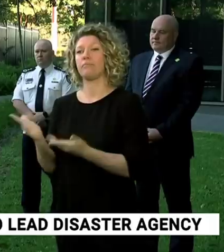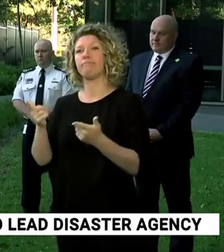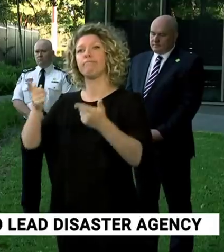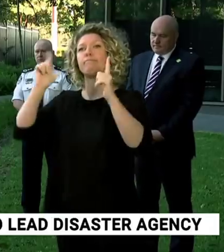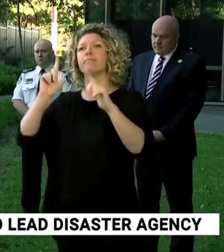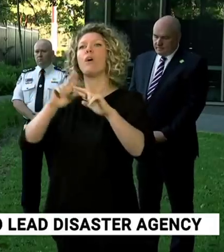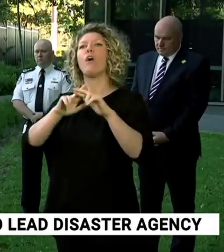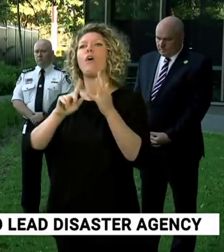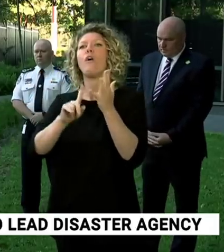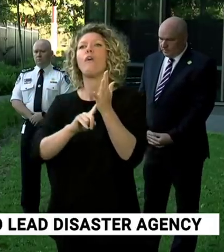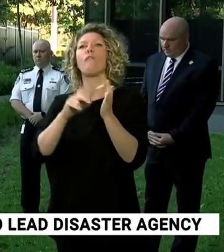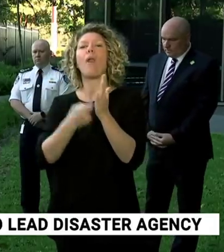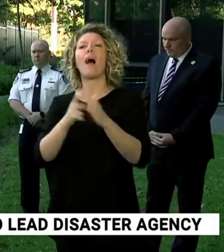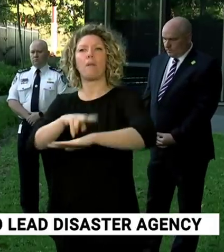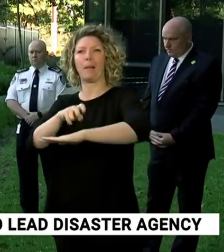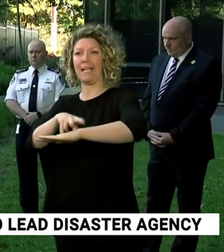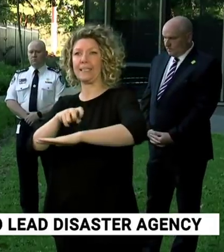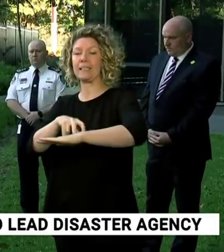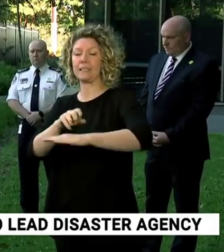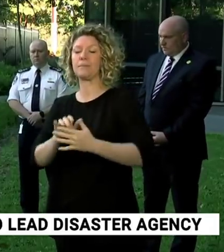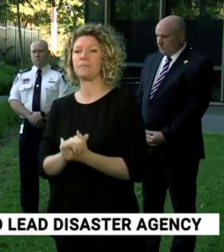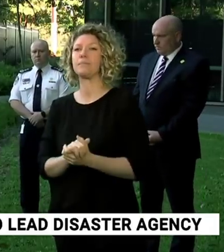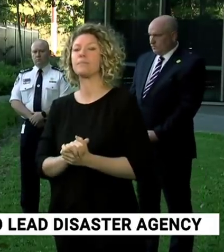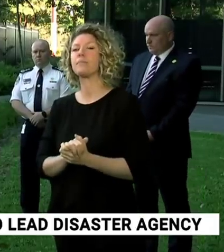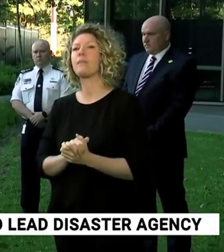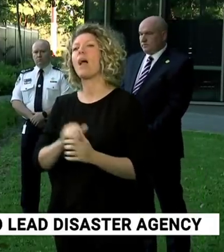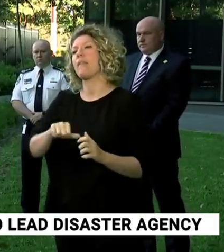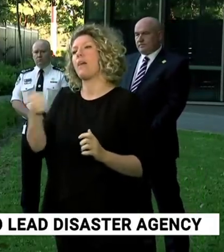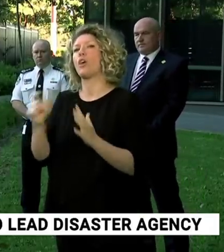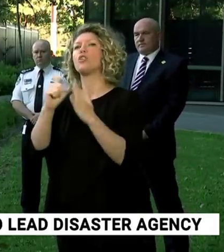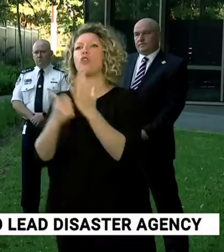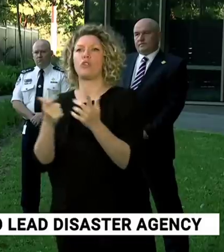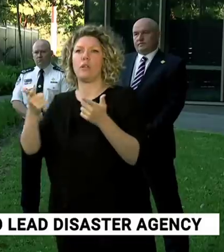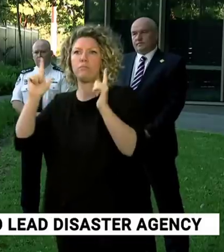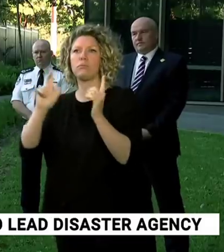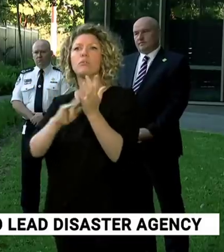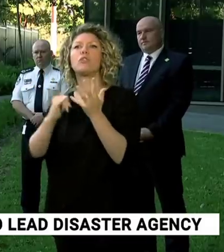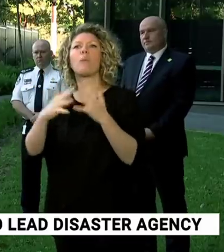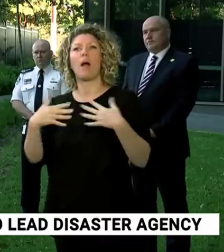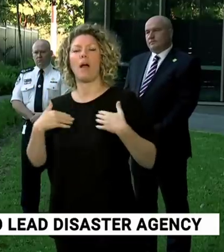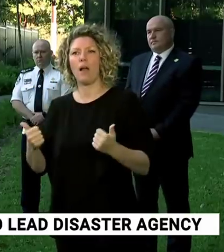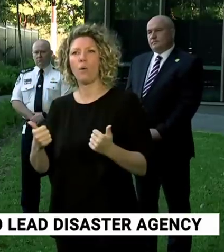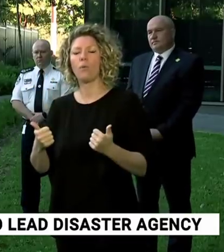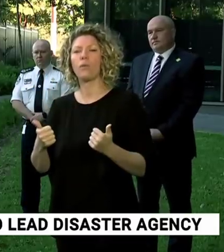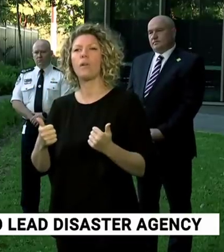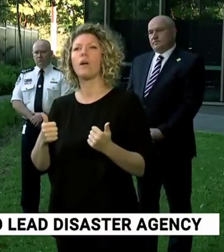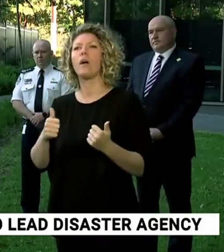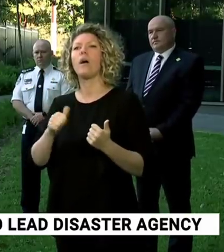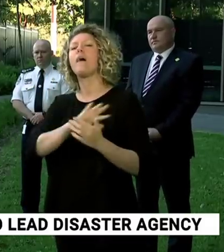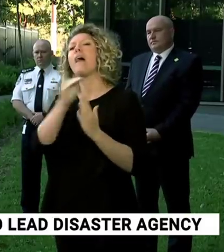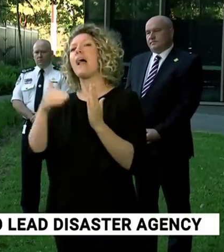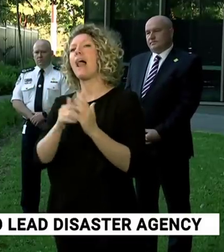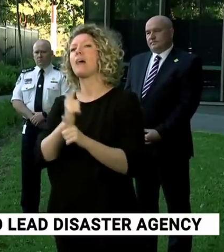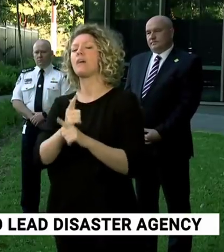Fuller from the New South Wales Police to give his quick update, then Dr McInulty from New South Wales Health and then I'll allow Commissioner Fitzsimmons to